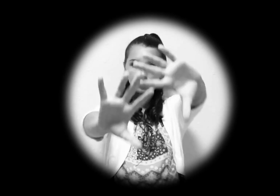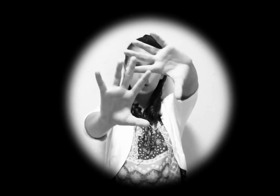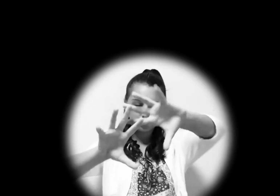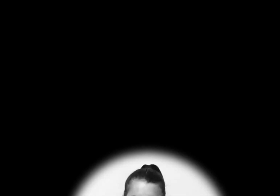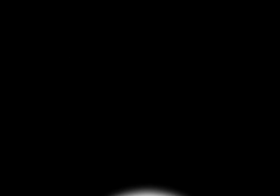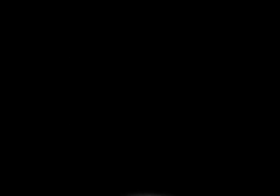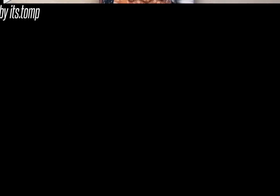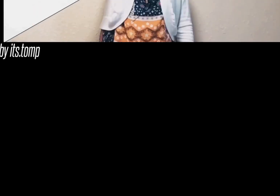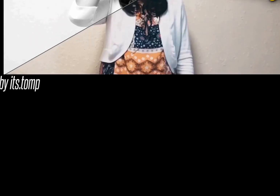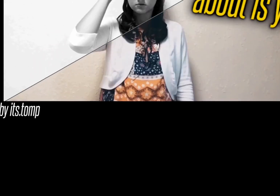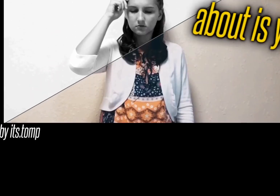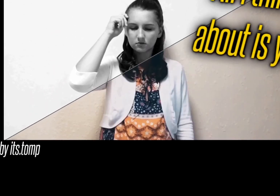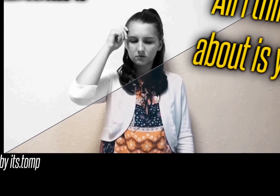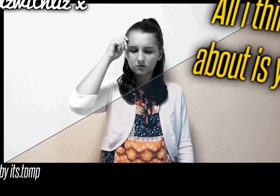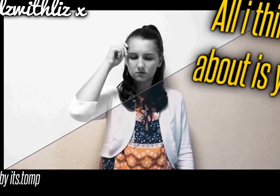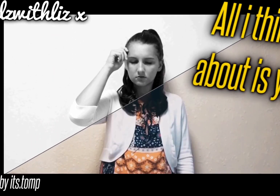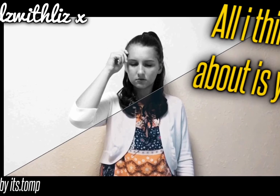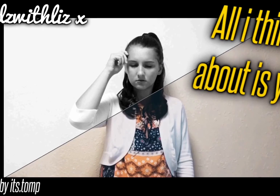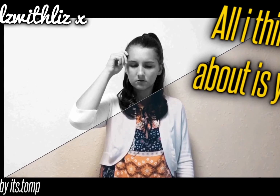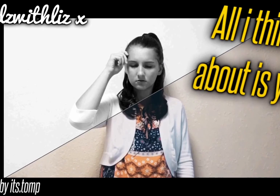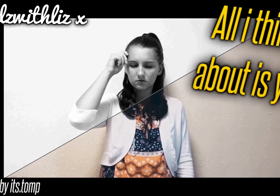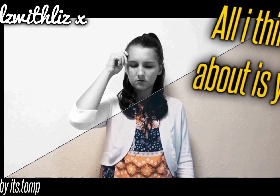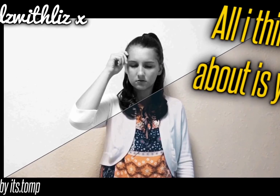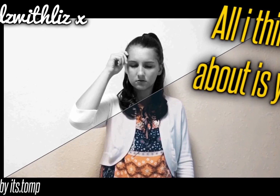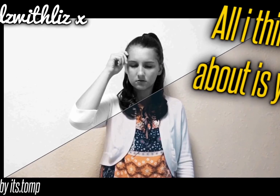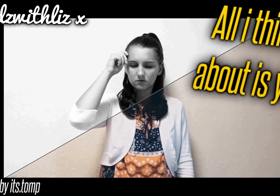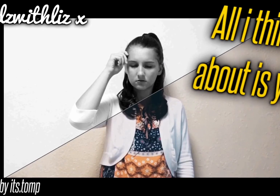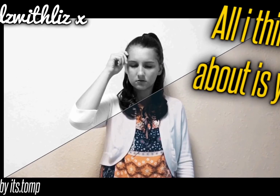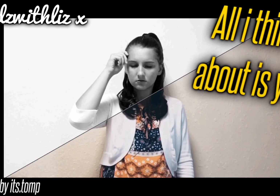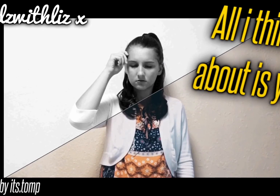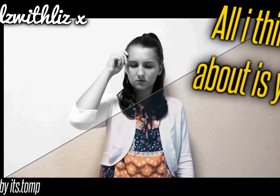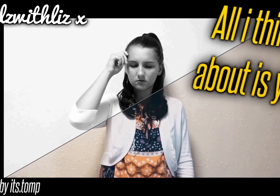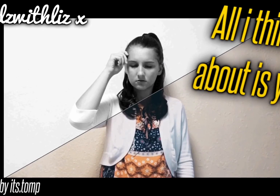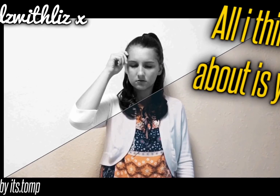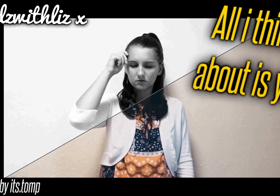Cause all I think about is you